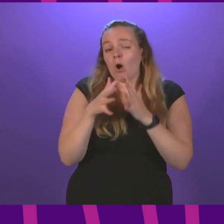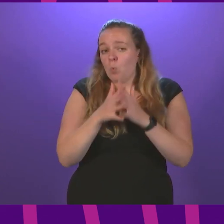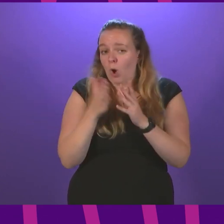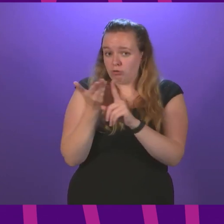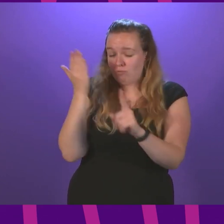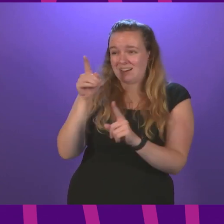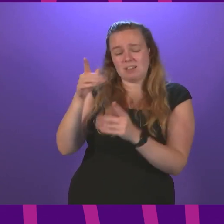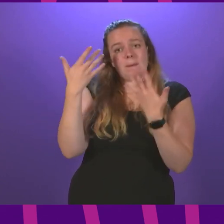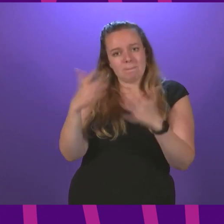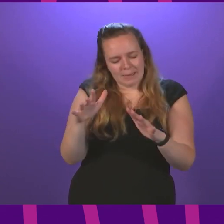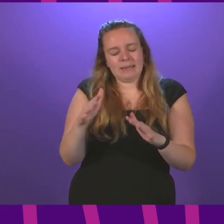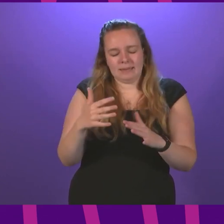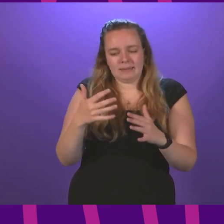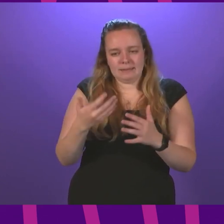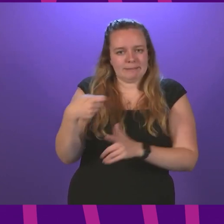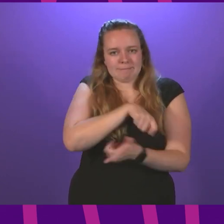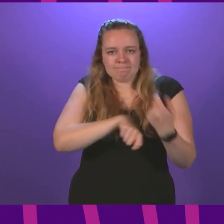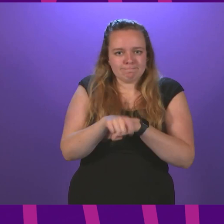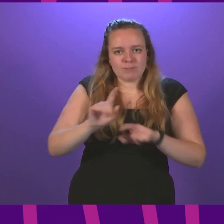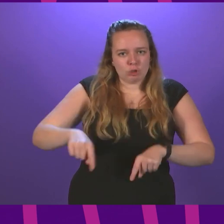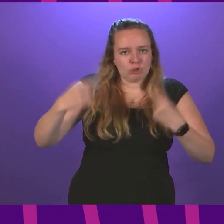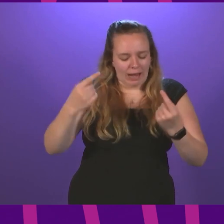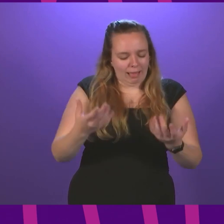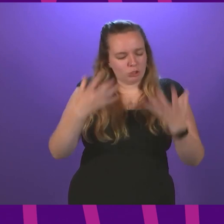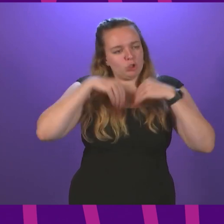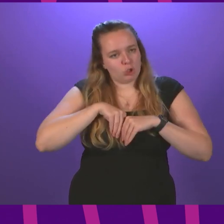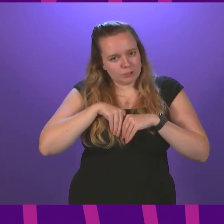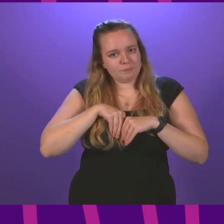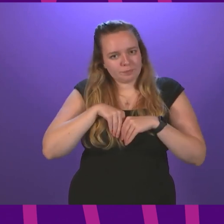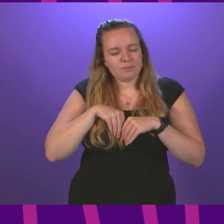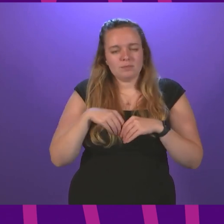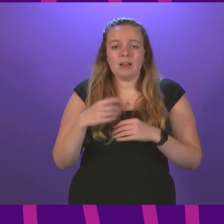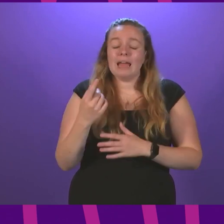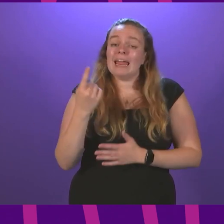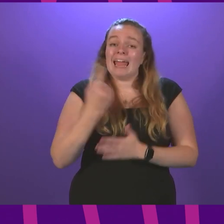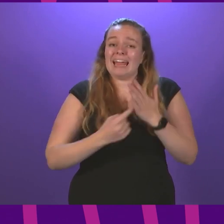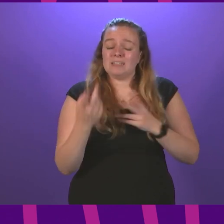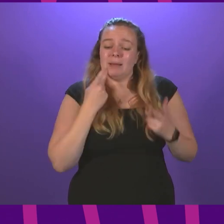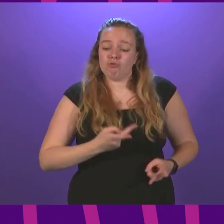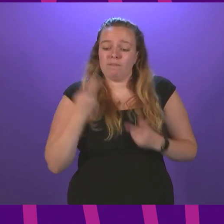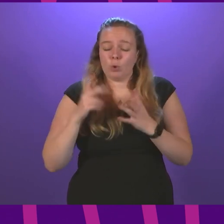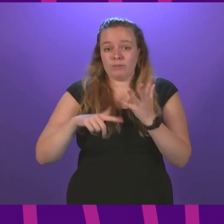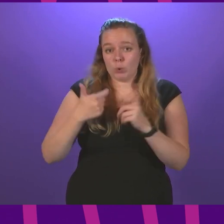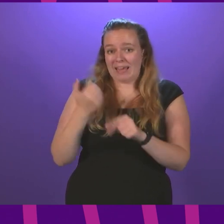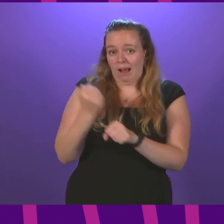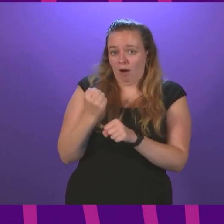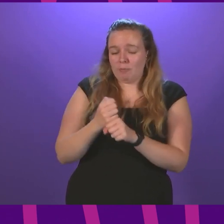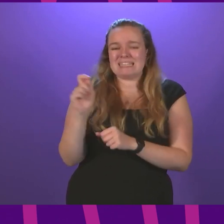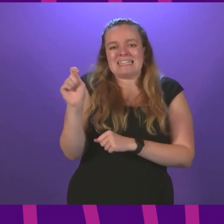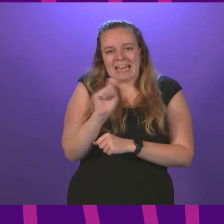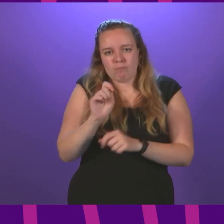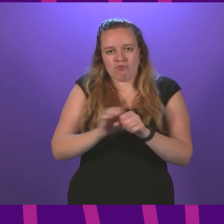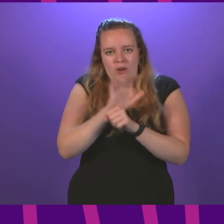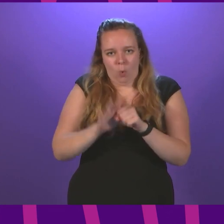that they have risen to the challenge during the pandemic. An independent review of the UK government's temporary COVID